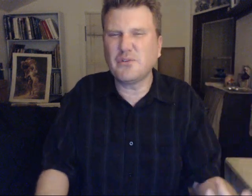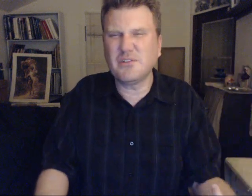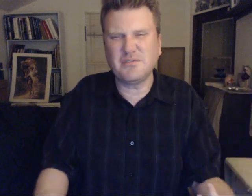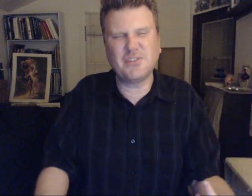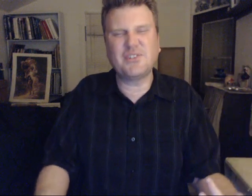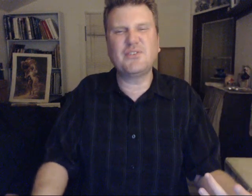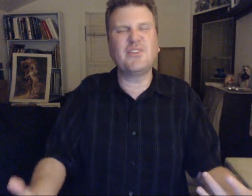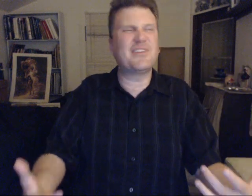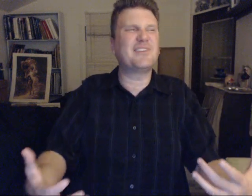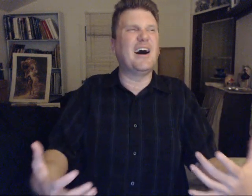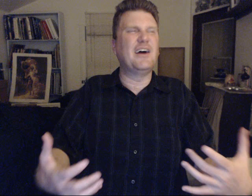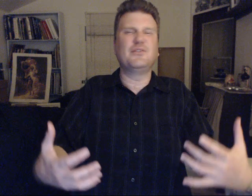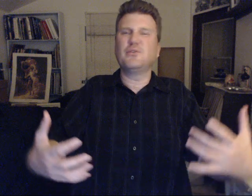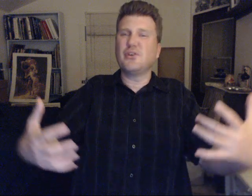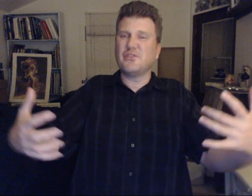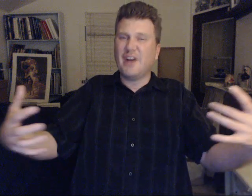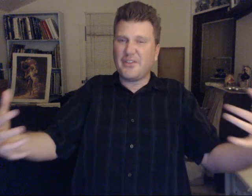listen to the sky and you hear nothing